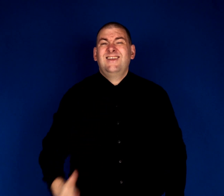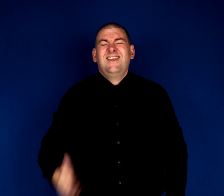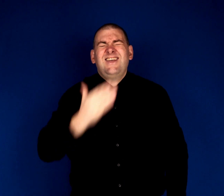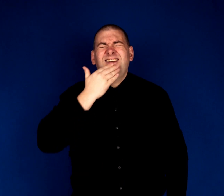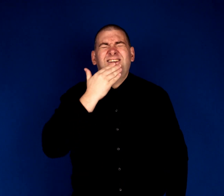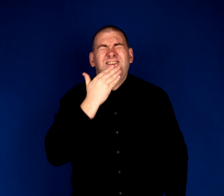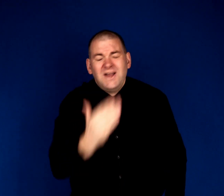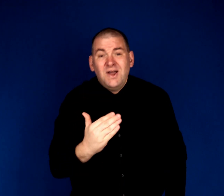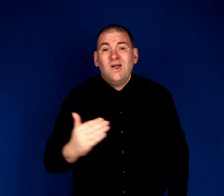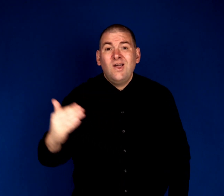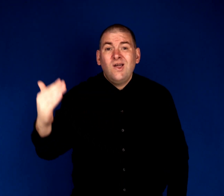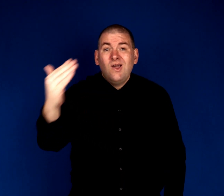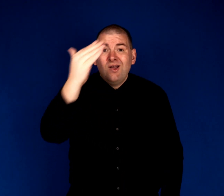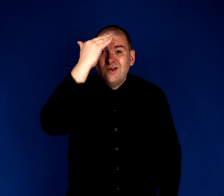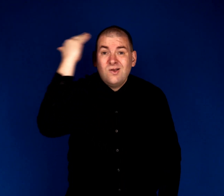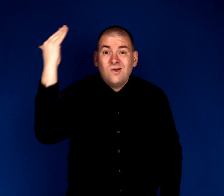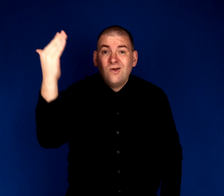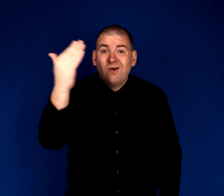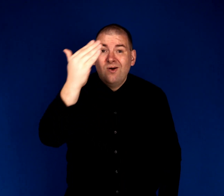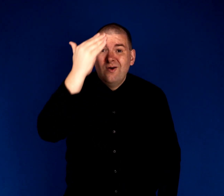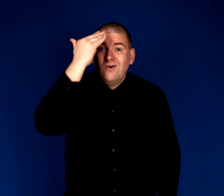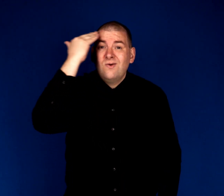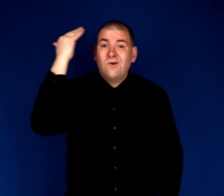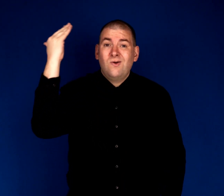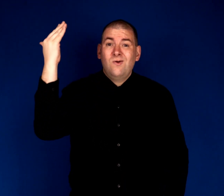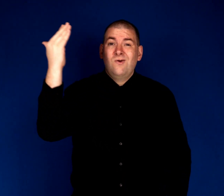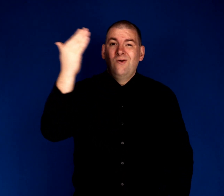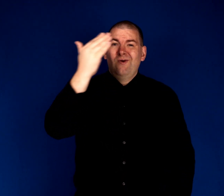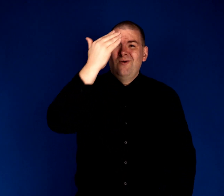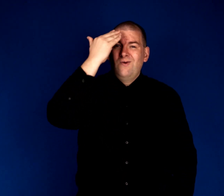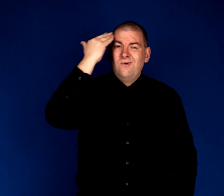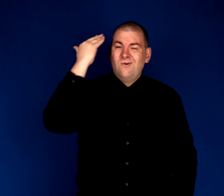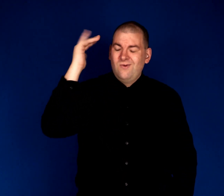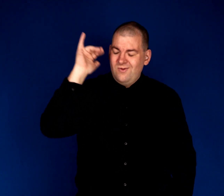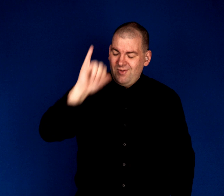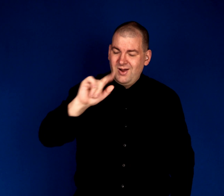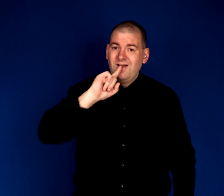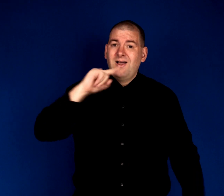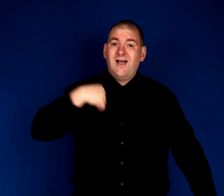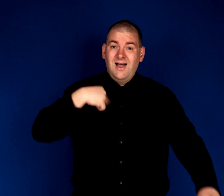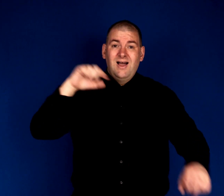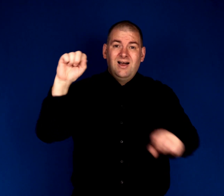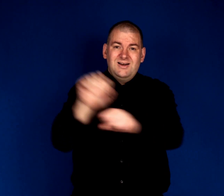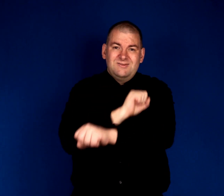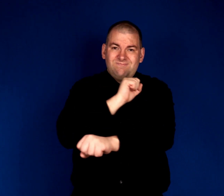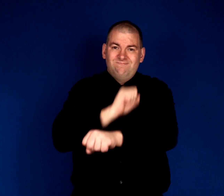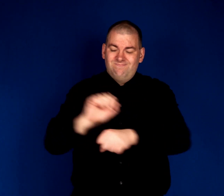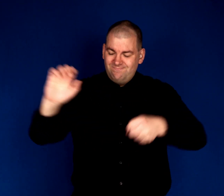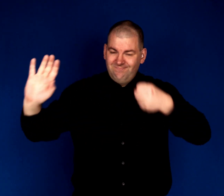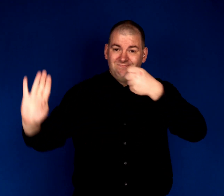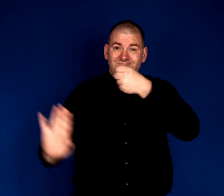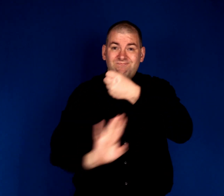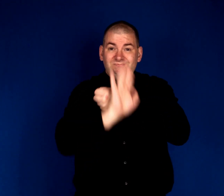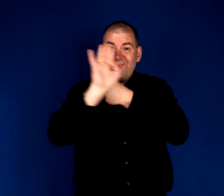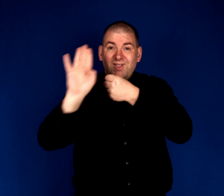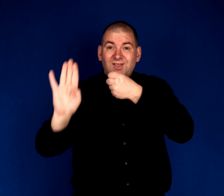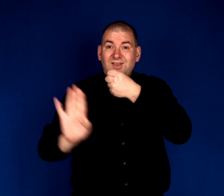For I'm sheltered in the arms